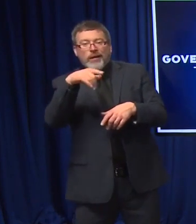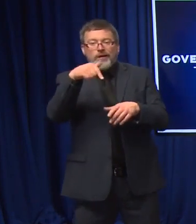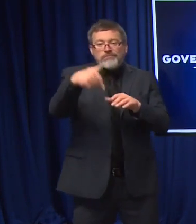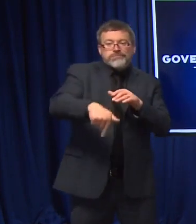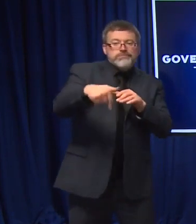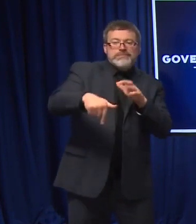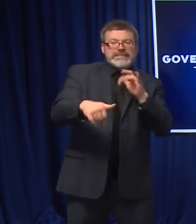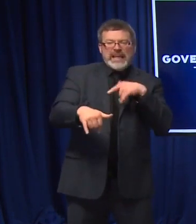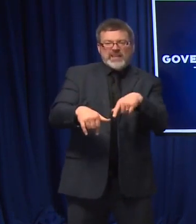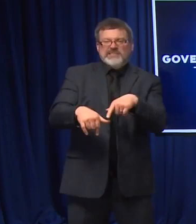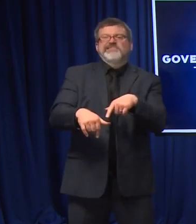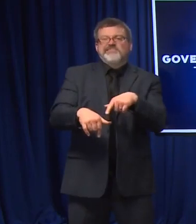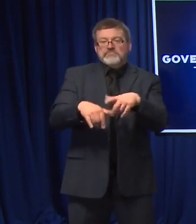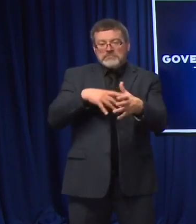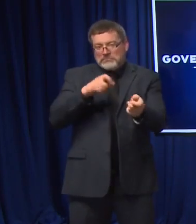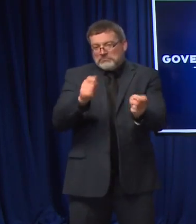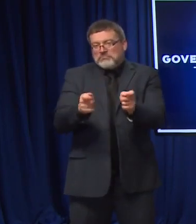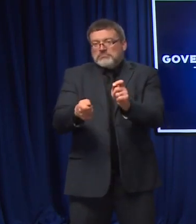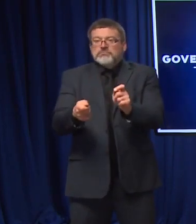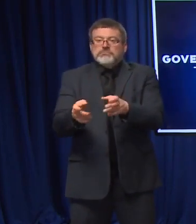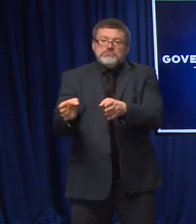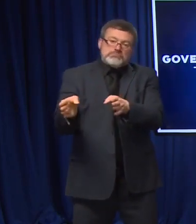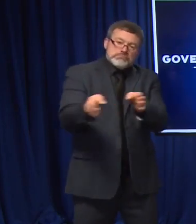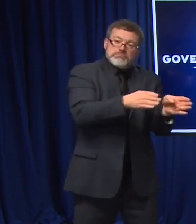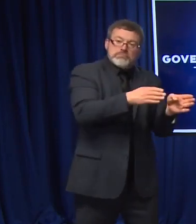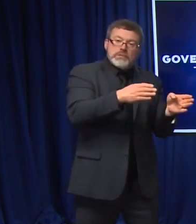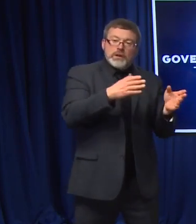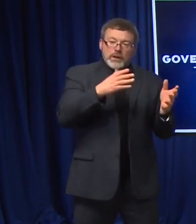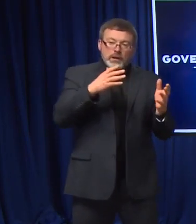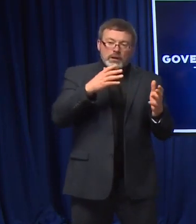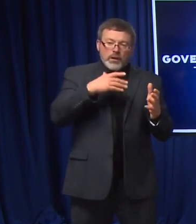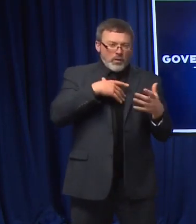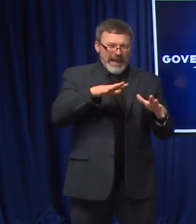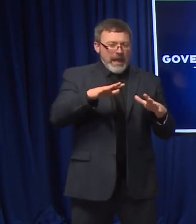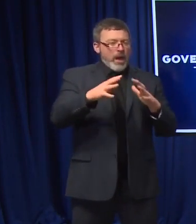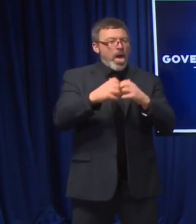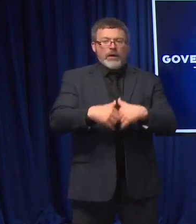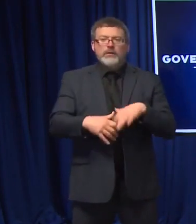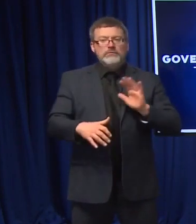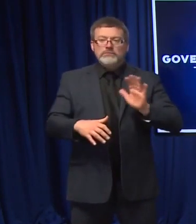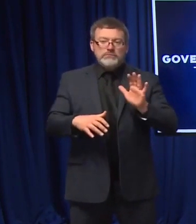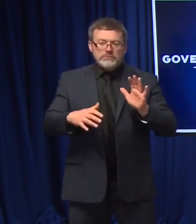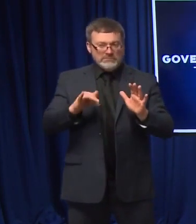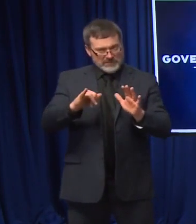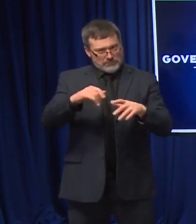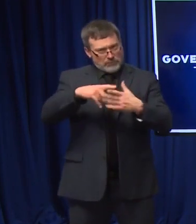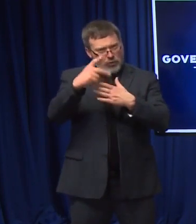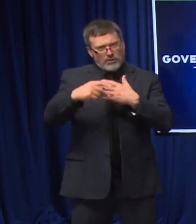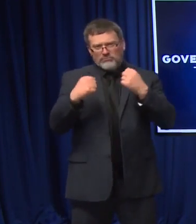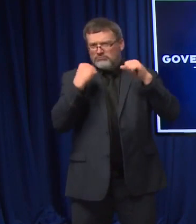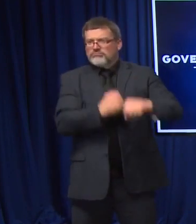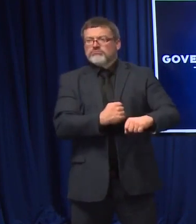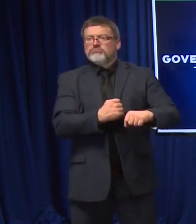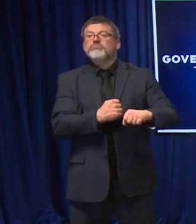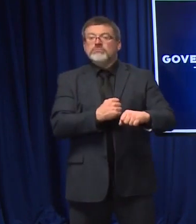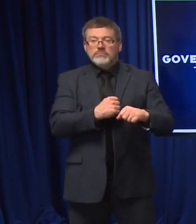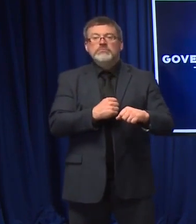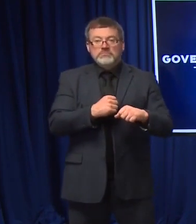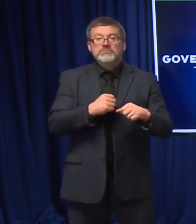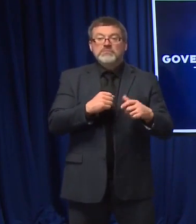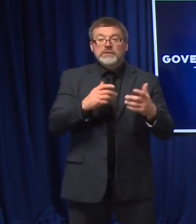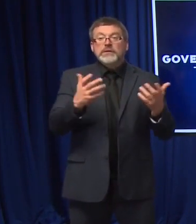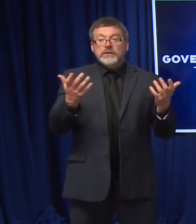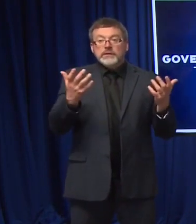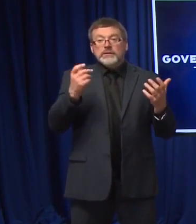able to do that, and those programs don't just wither on the vine, right? So we have to make sure they're robust. So again, there's a lot to